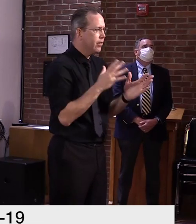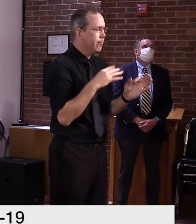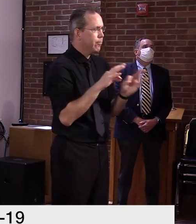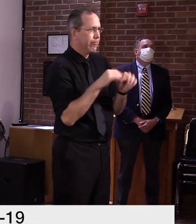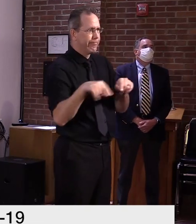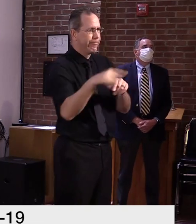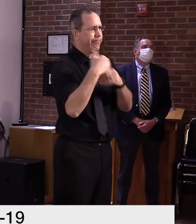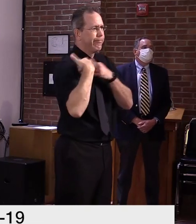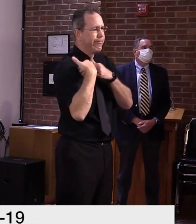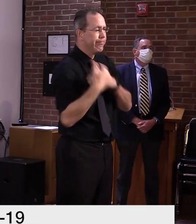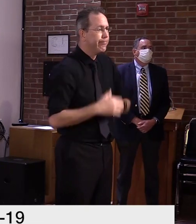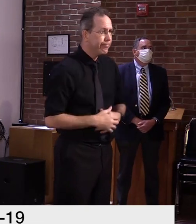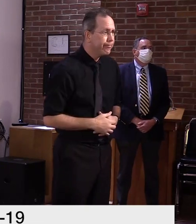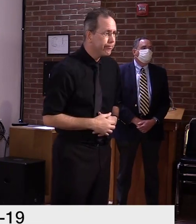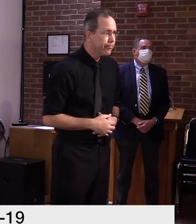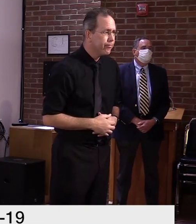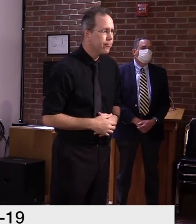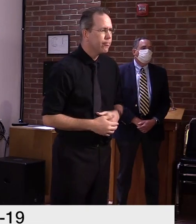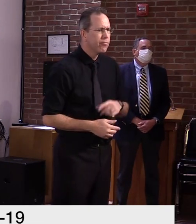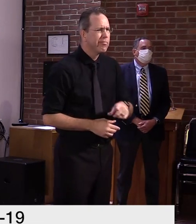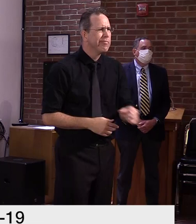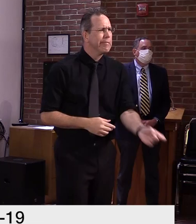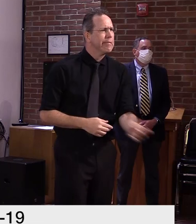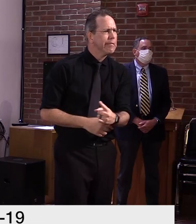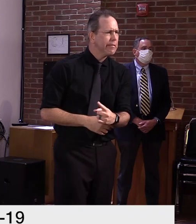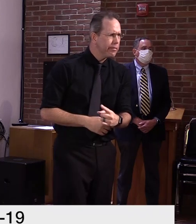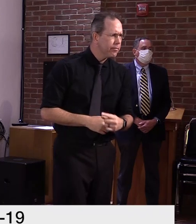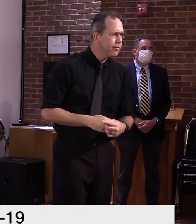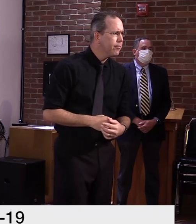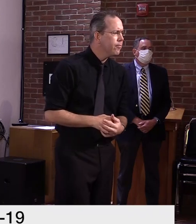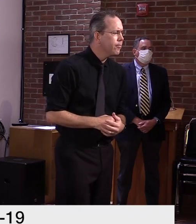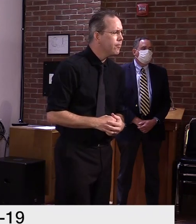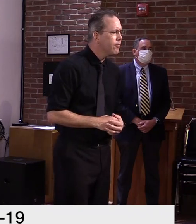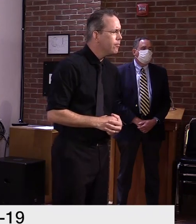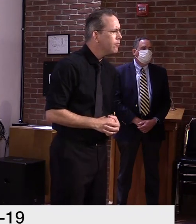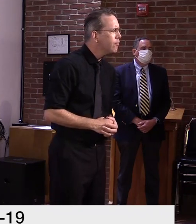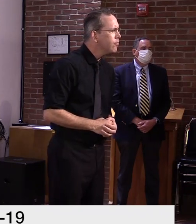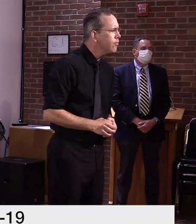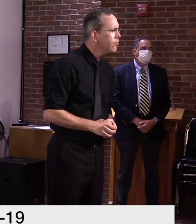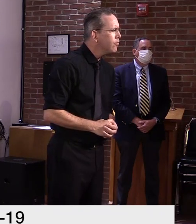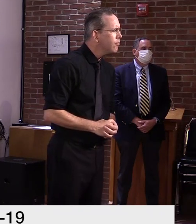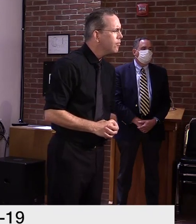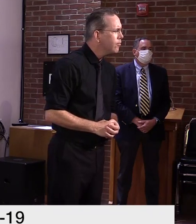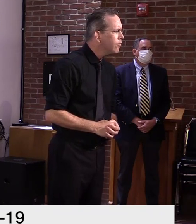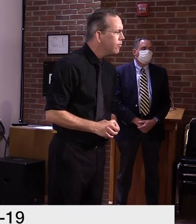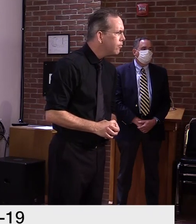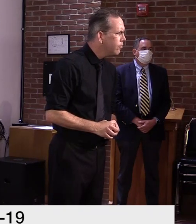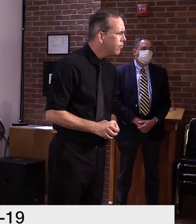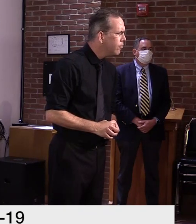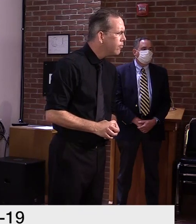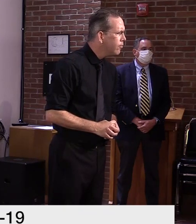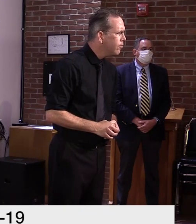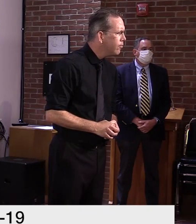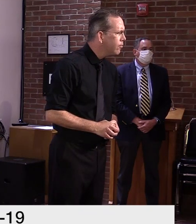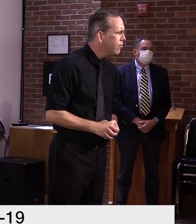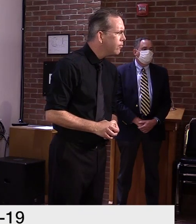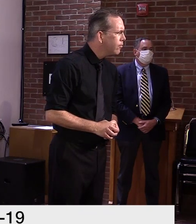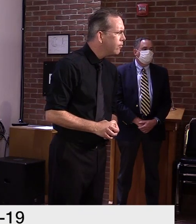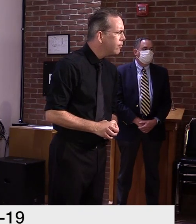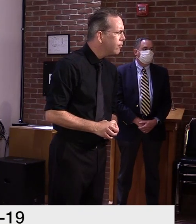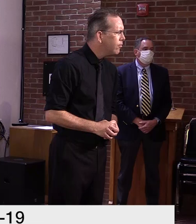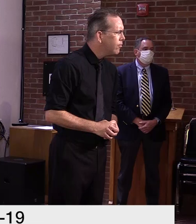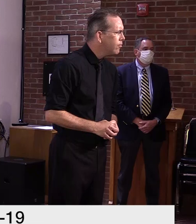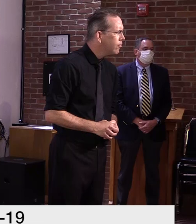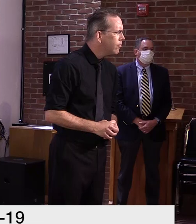I, I've met on a, uh, a website for a large, um, international vacation rental, uh, company today.